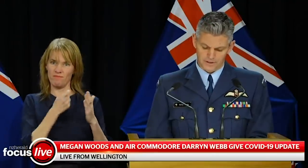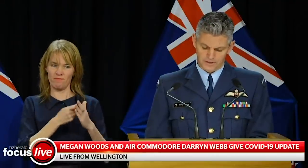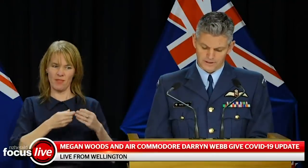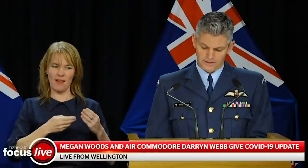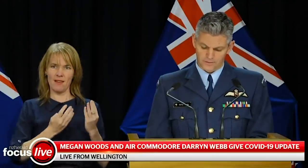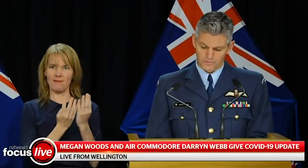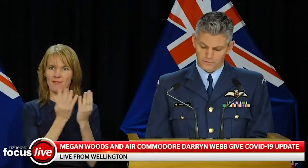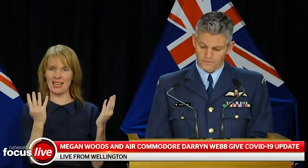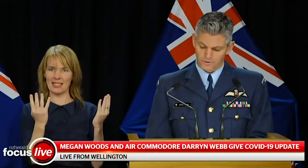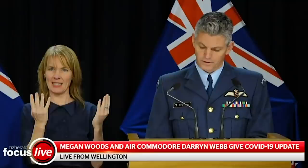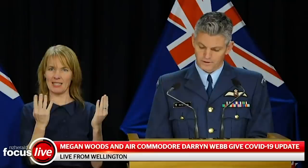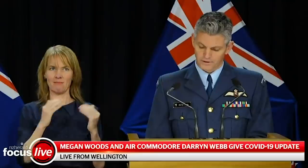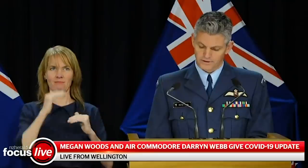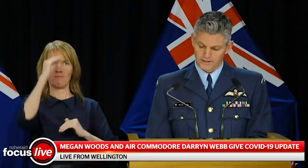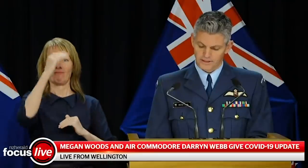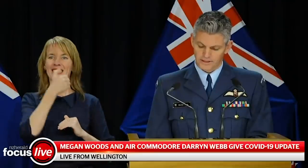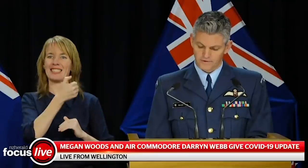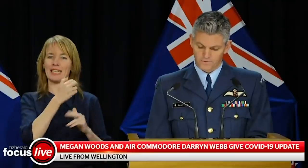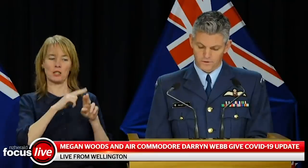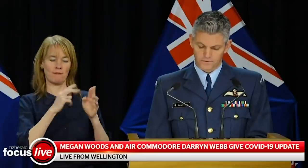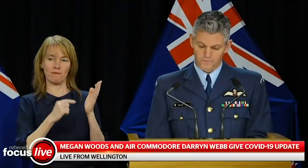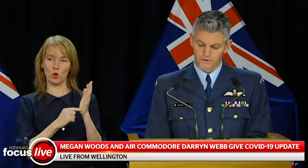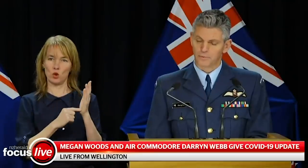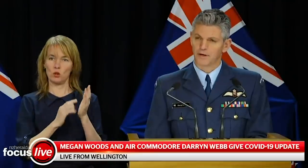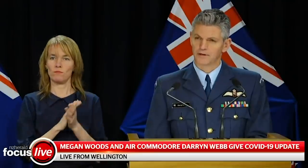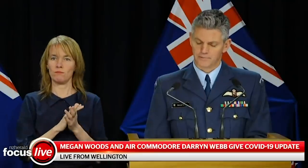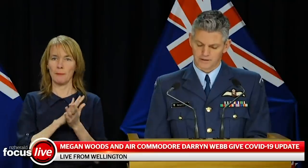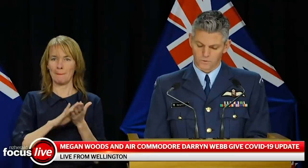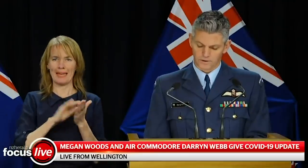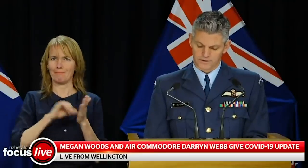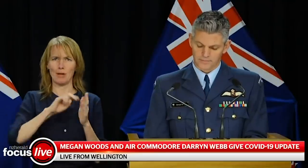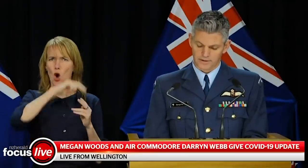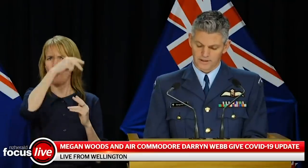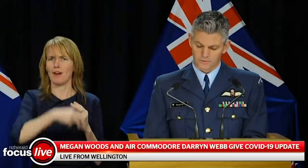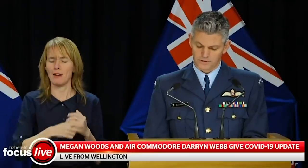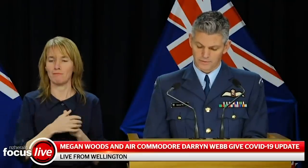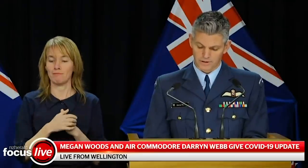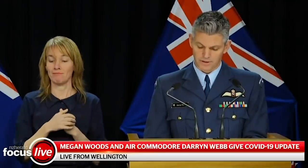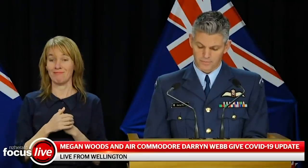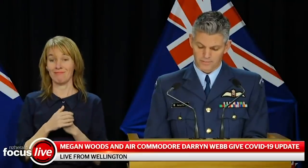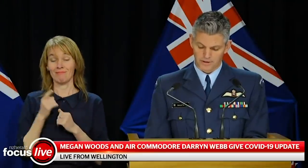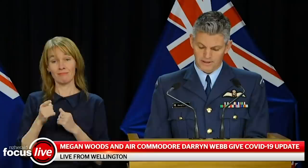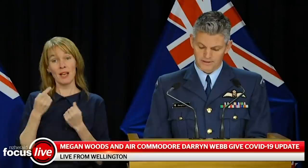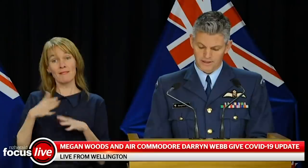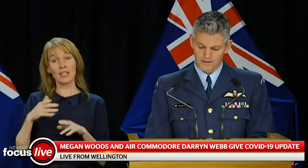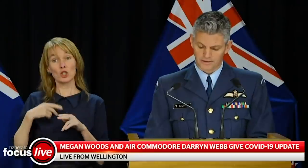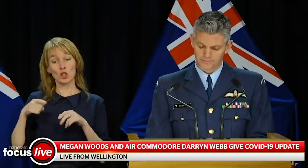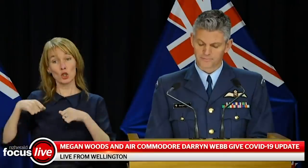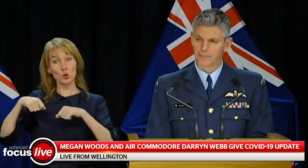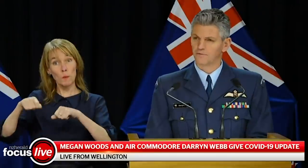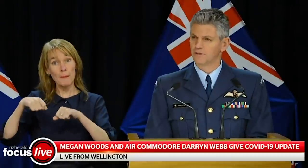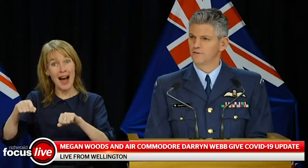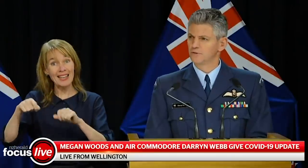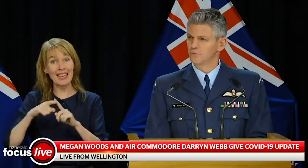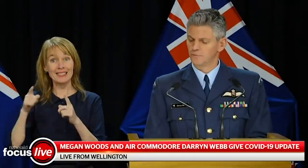As mentioned yesterday, we've been reviewing CCTV footage from the supermarket and the Auckland CBD to establish a minute-by-minute understanding